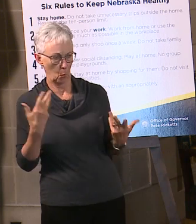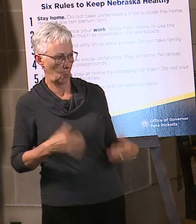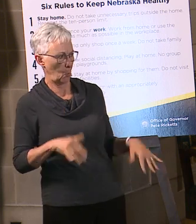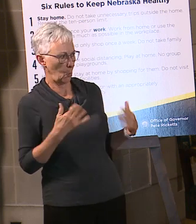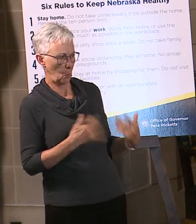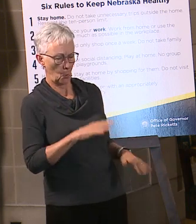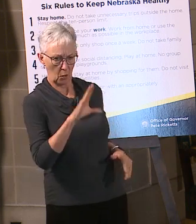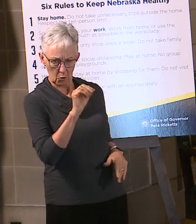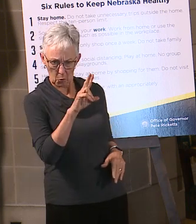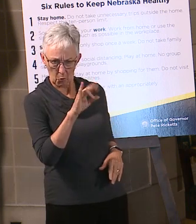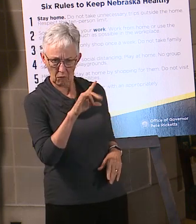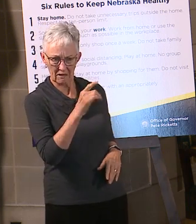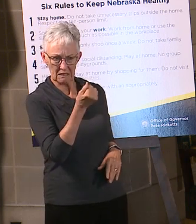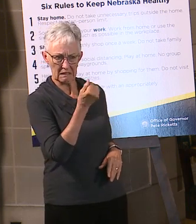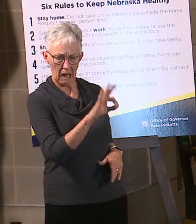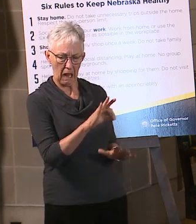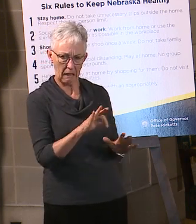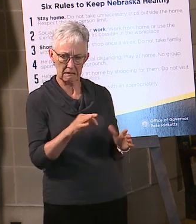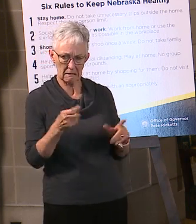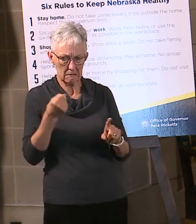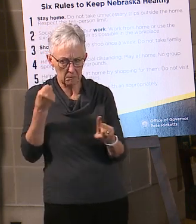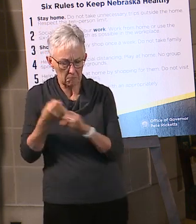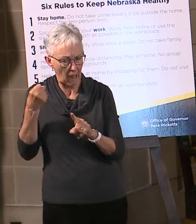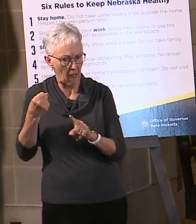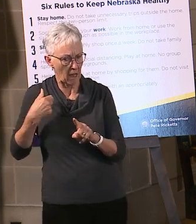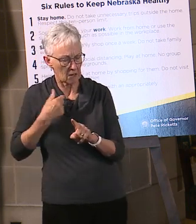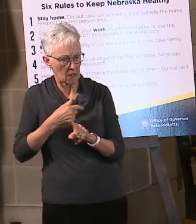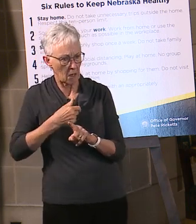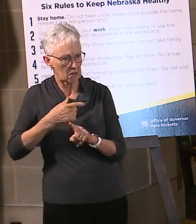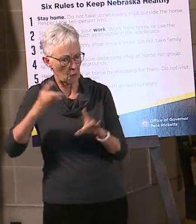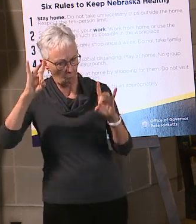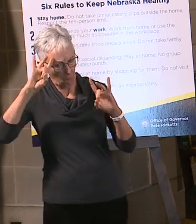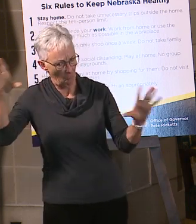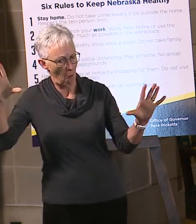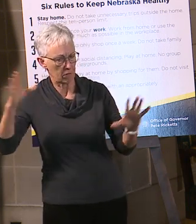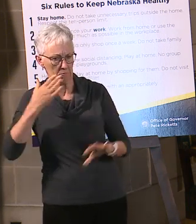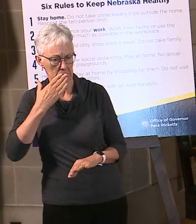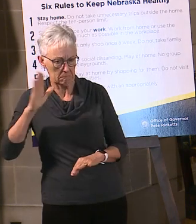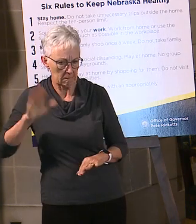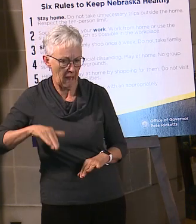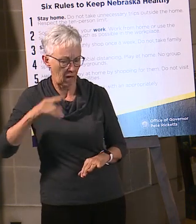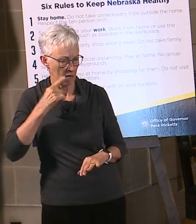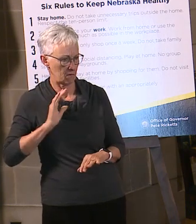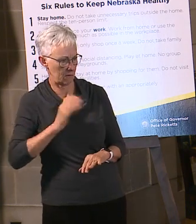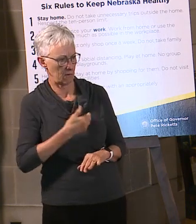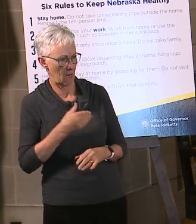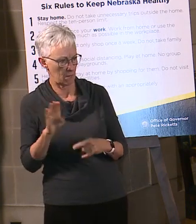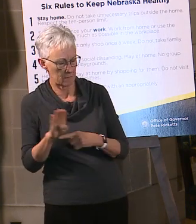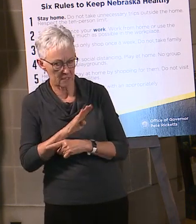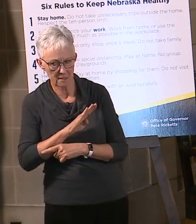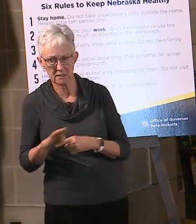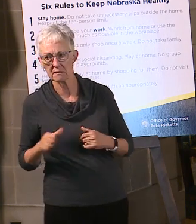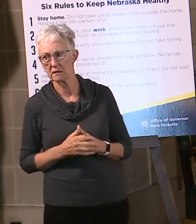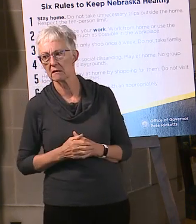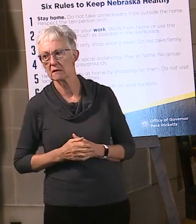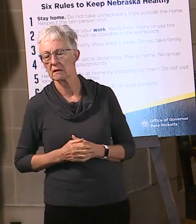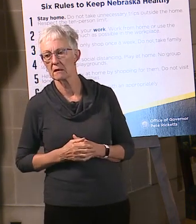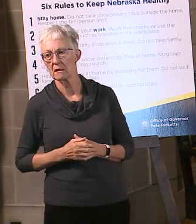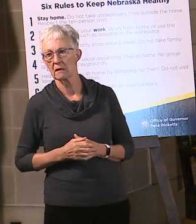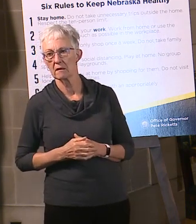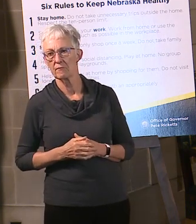that some of the industries that were impacted the most were things like arts, entertainment, recreation, food services,